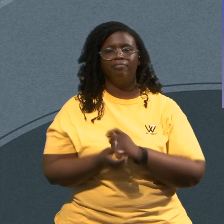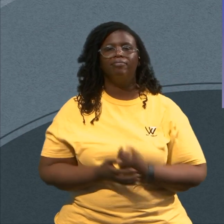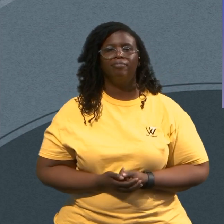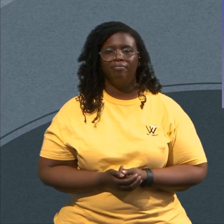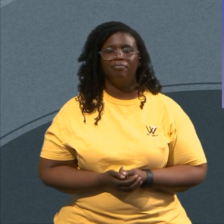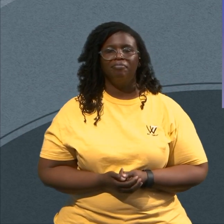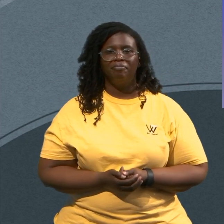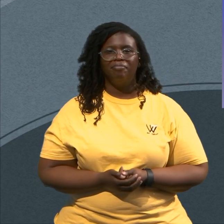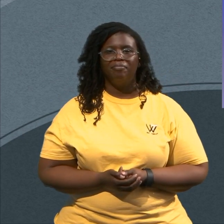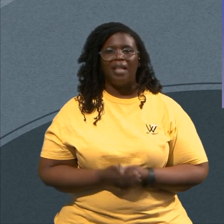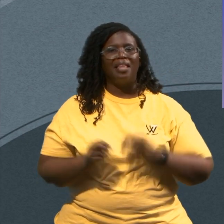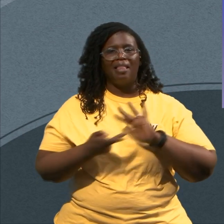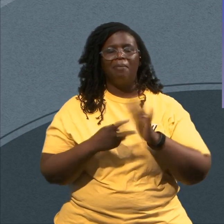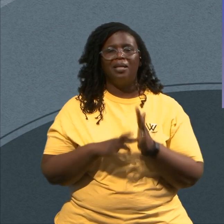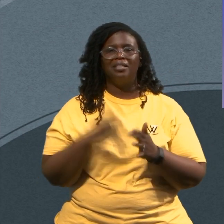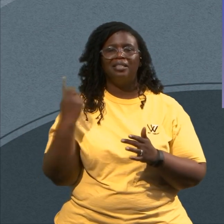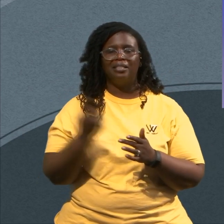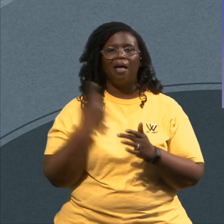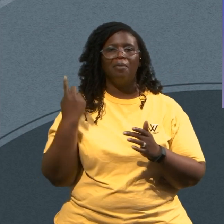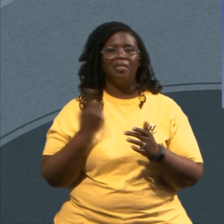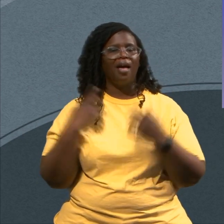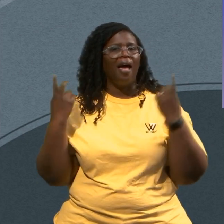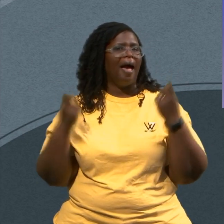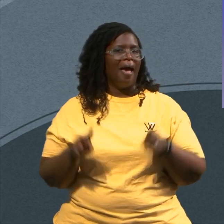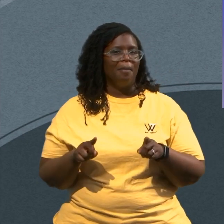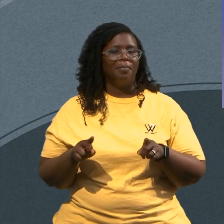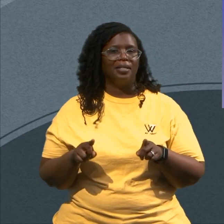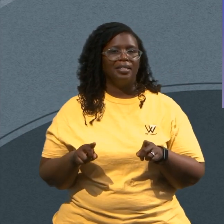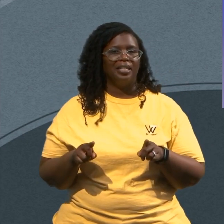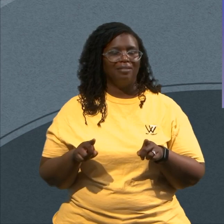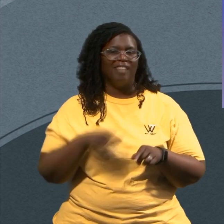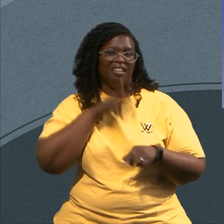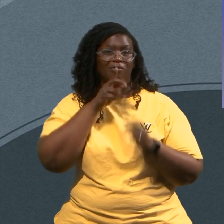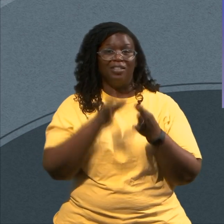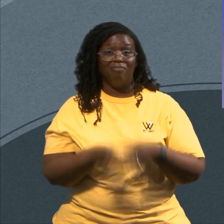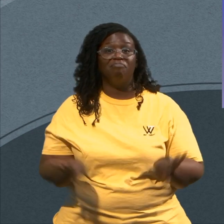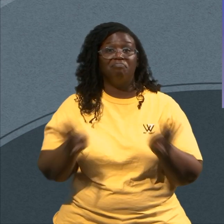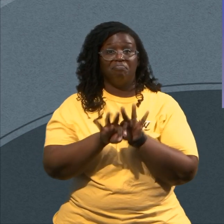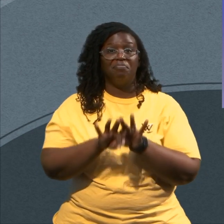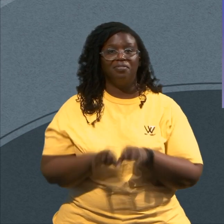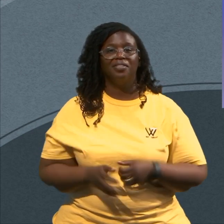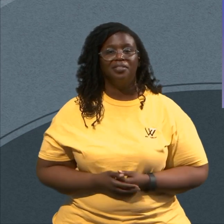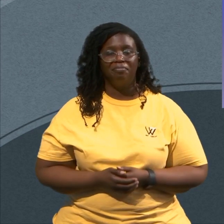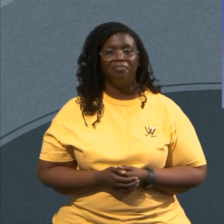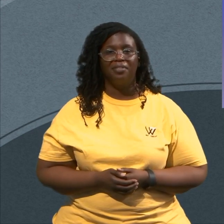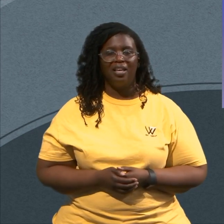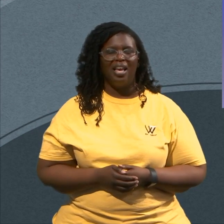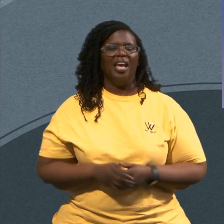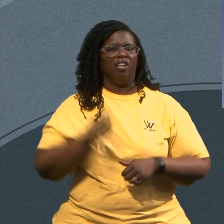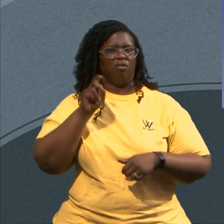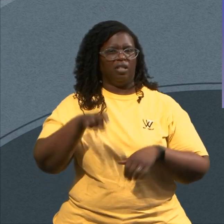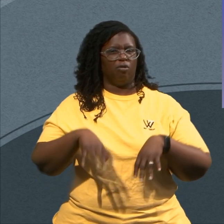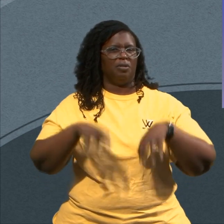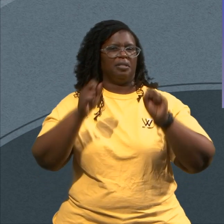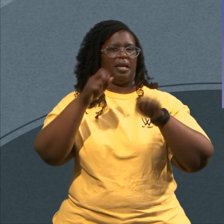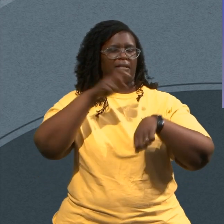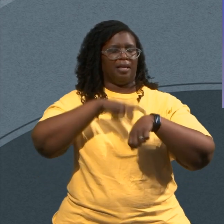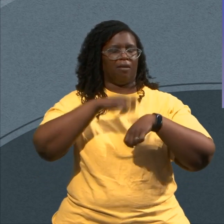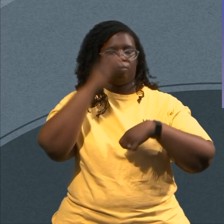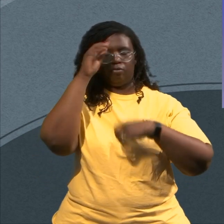Something going on Of underlying Importance And I need To take a moment Oh God This is so good If you can